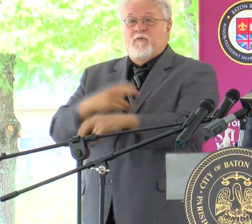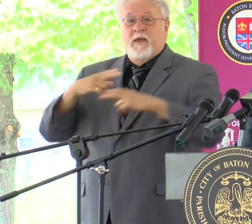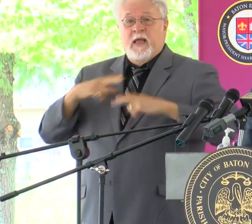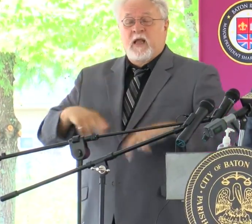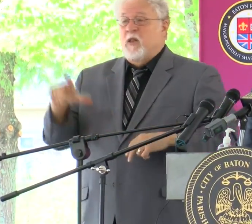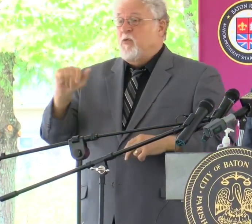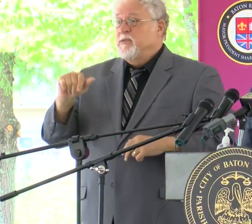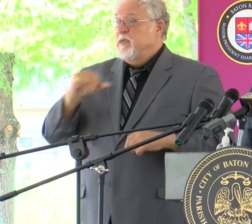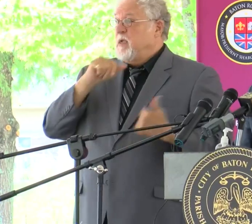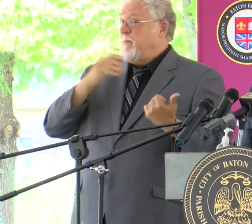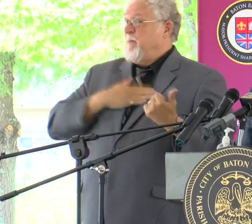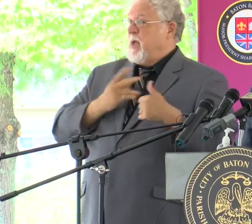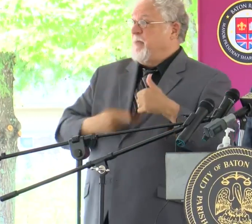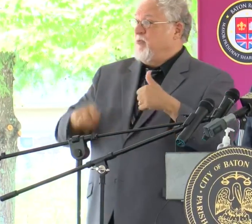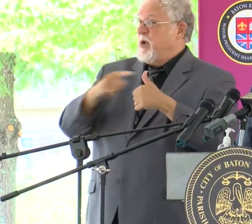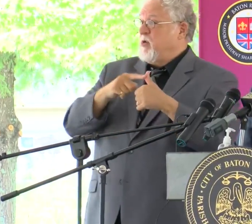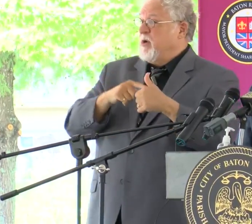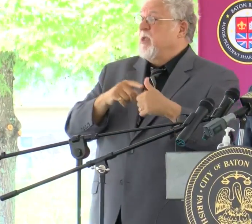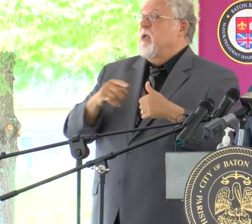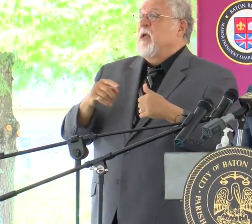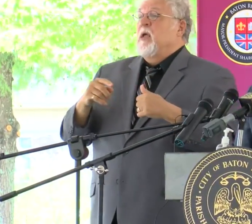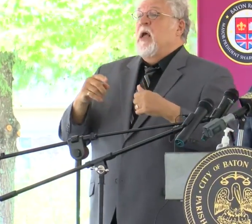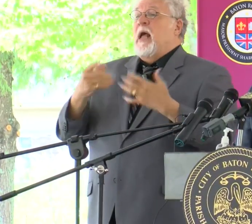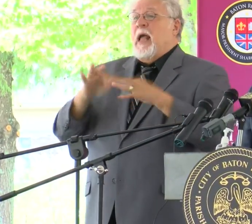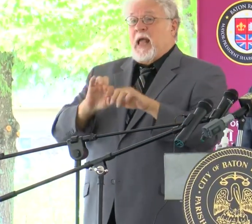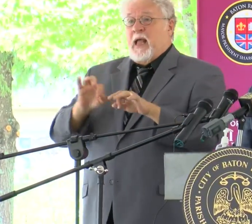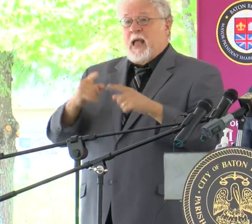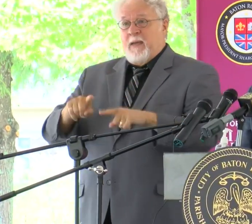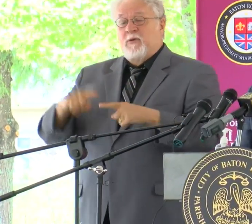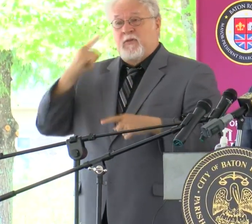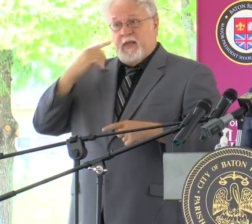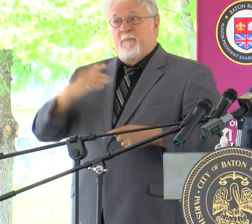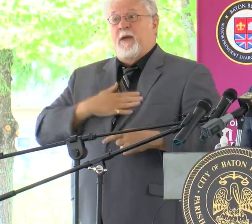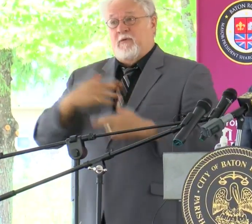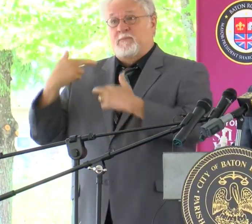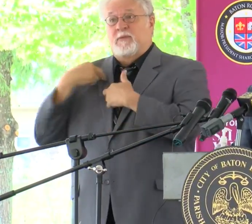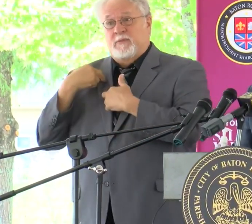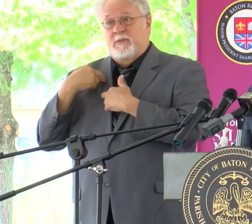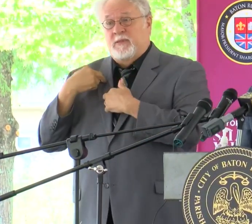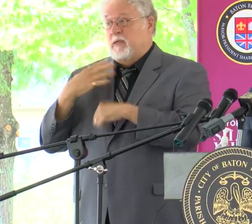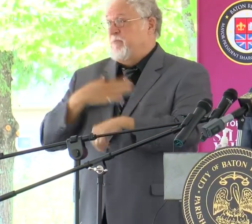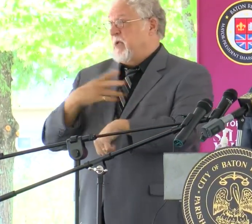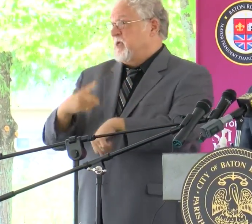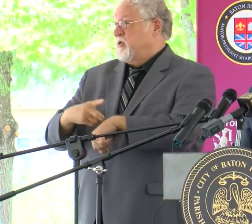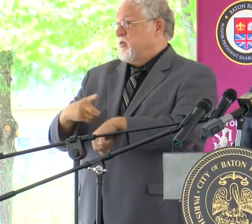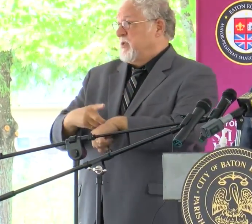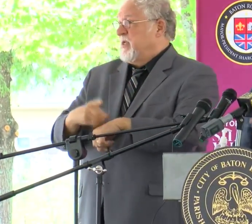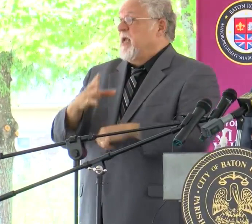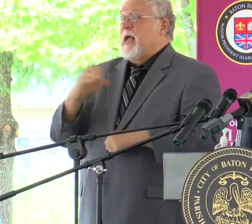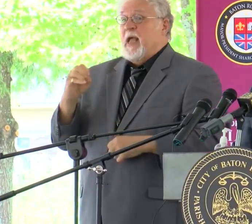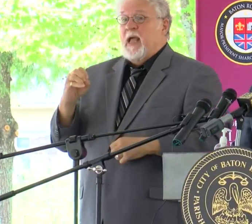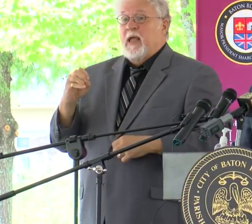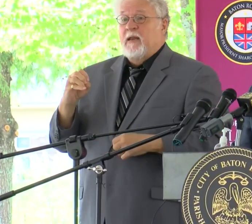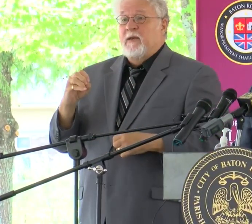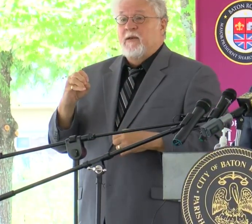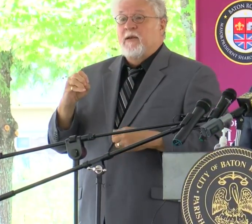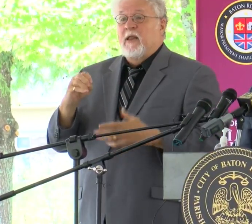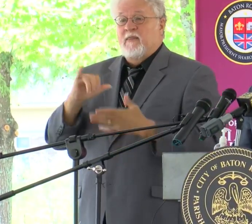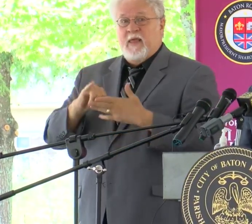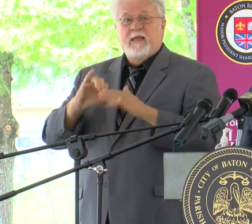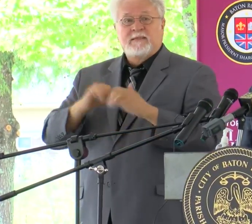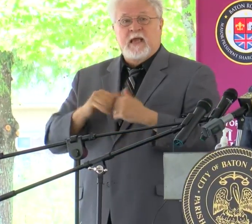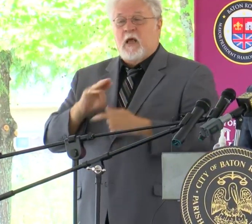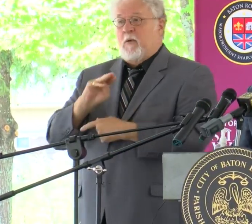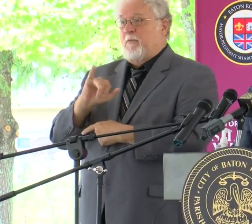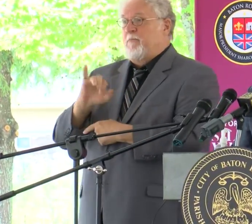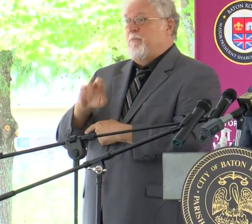is not only my priority as your governor. I happen to think it's my responsibility. It's a duty that I have. And I know that that's the way that